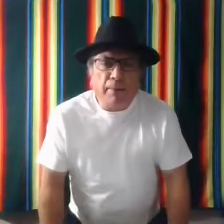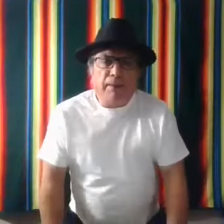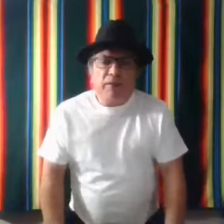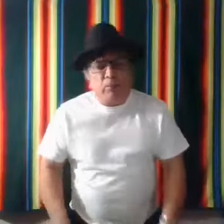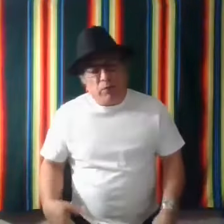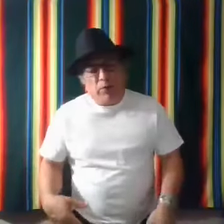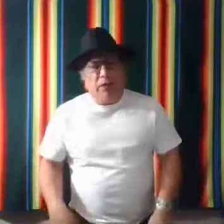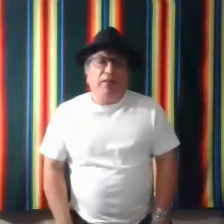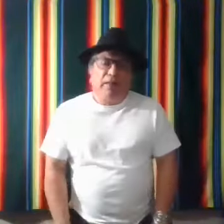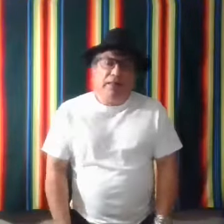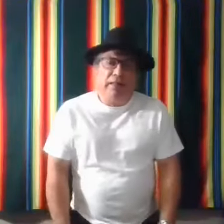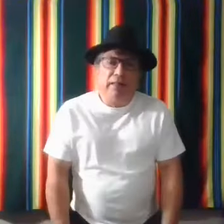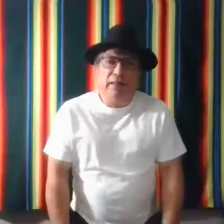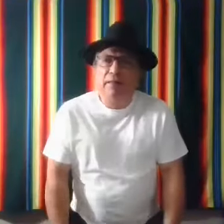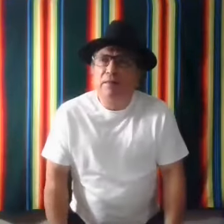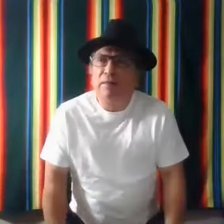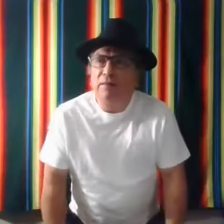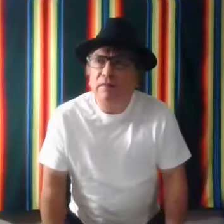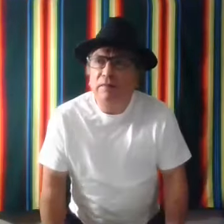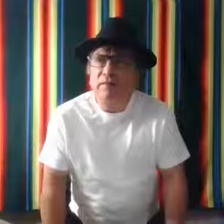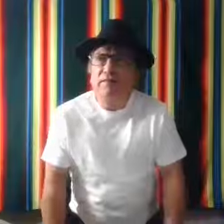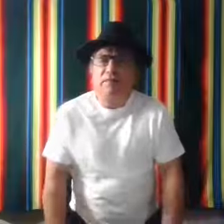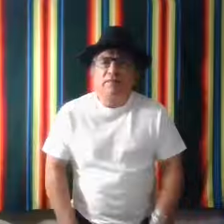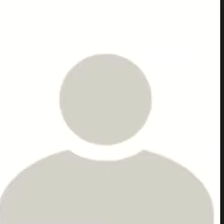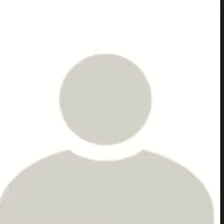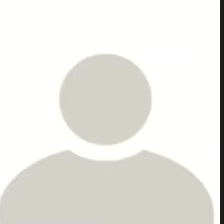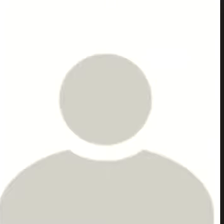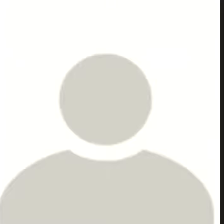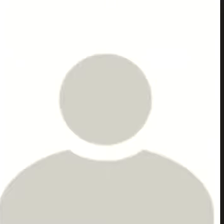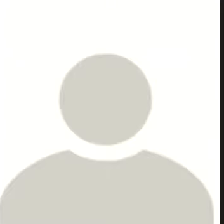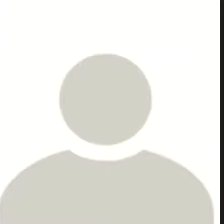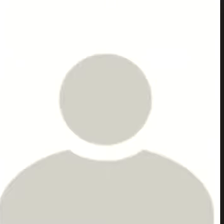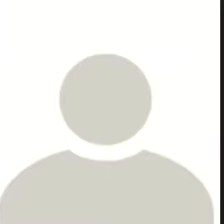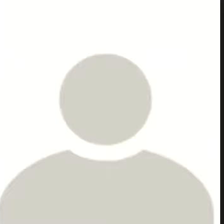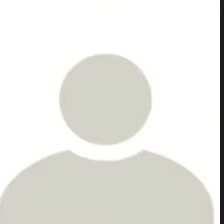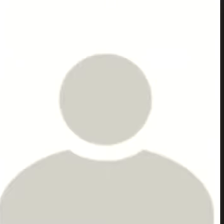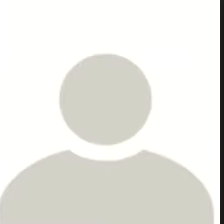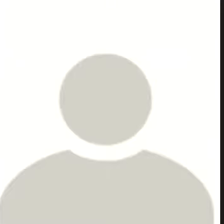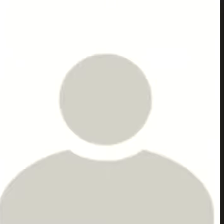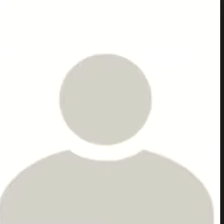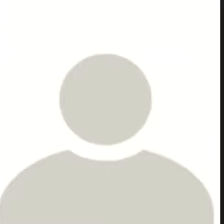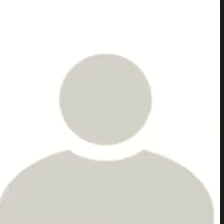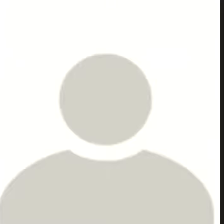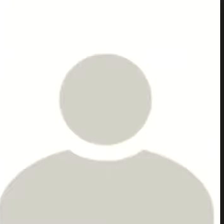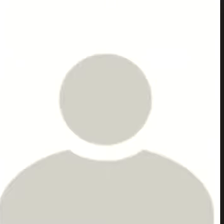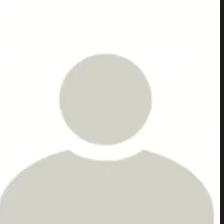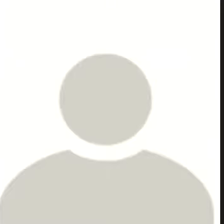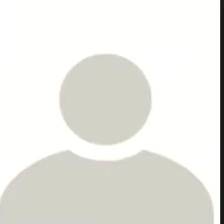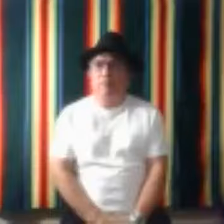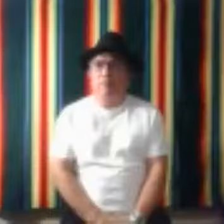Same way with Creek. It would be like an old, old Indian sign language versus the new English.